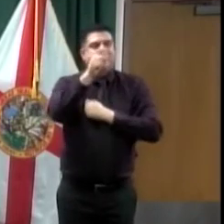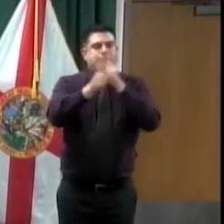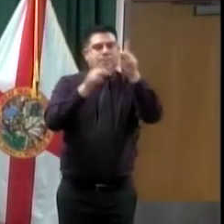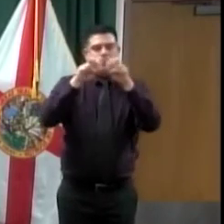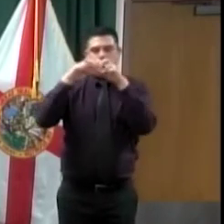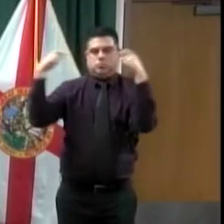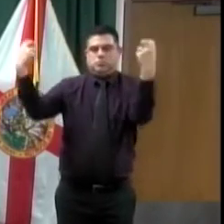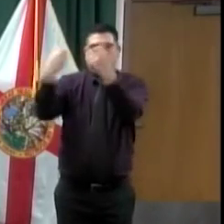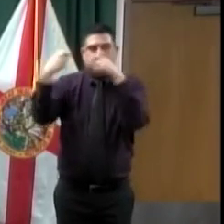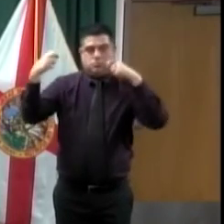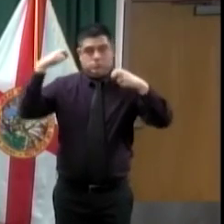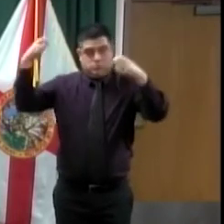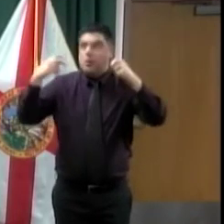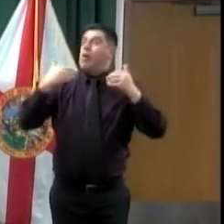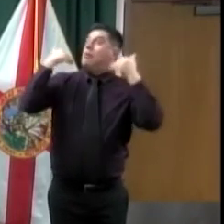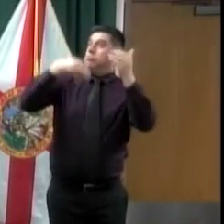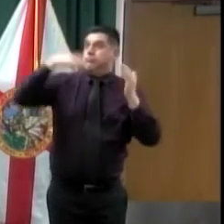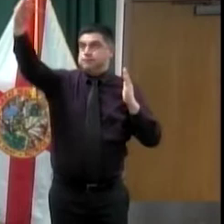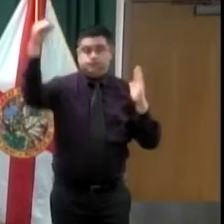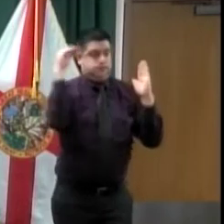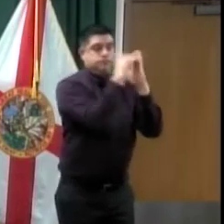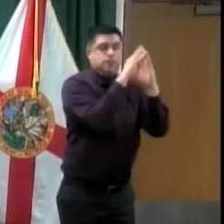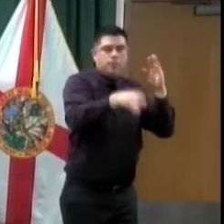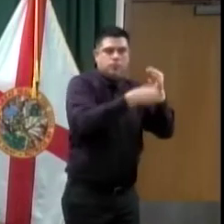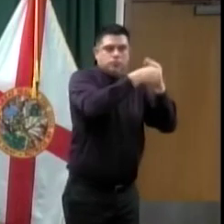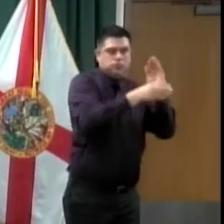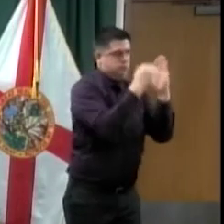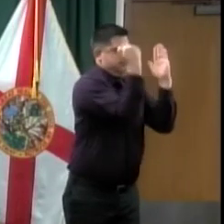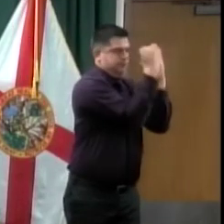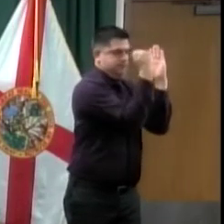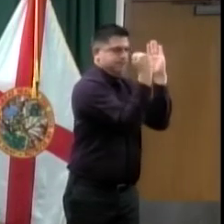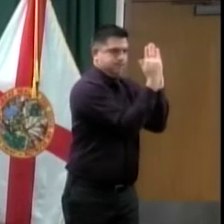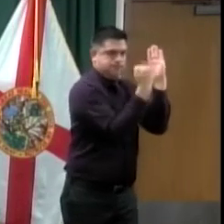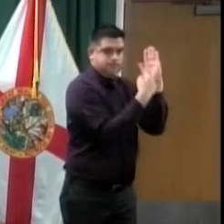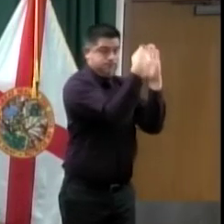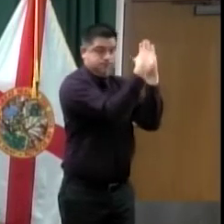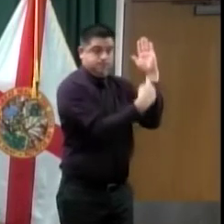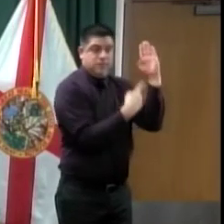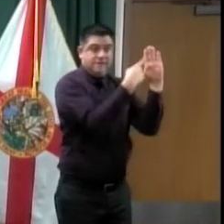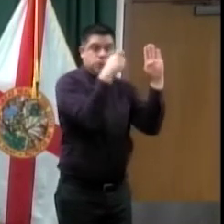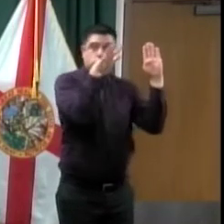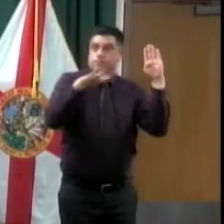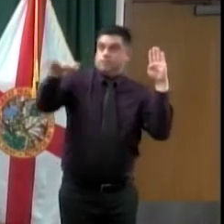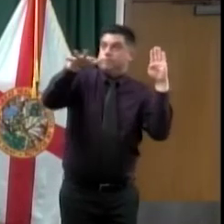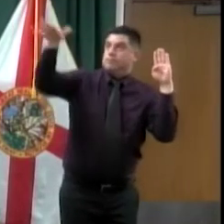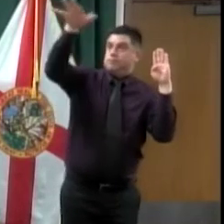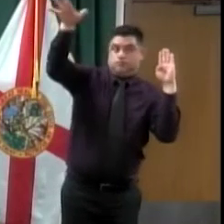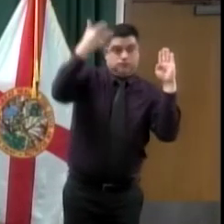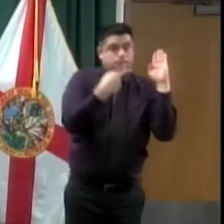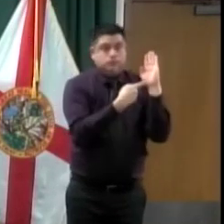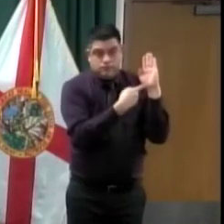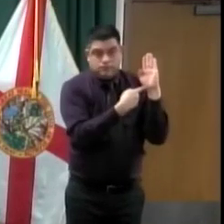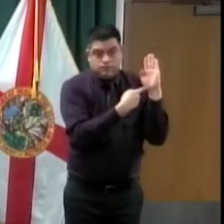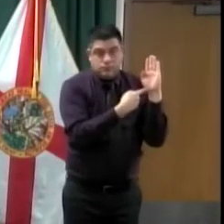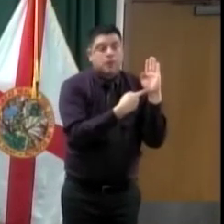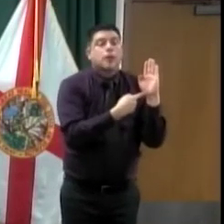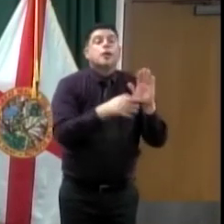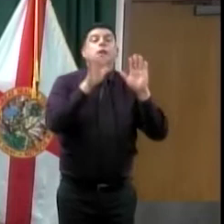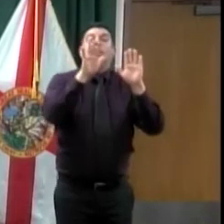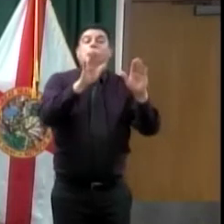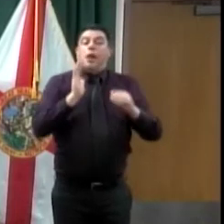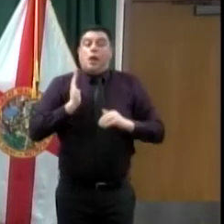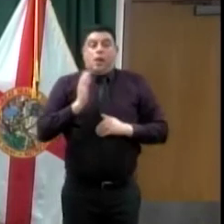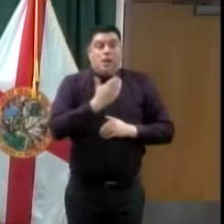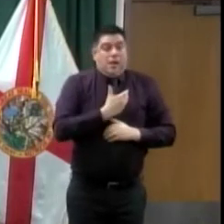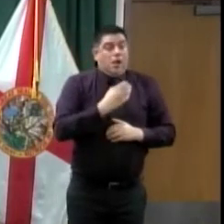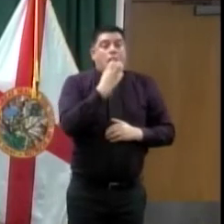than 10 people. We've been asked a myriad of different questions upstairs in our citizens' hotline. Well, is it okay